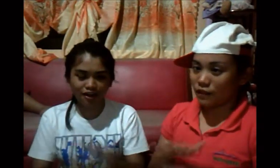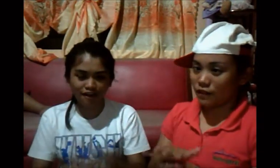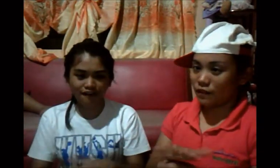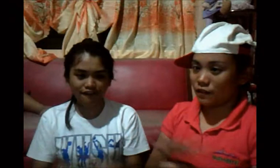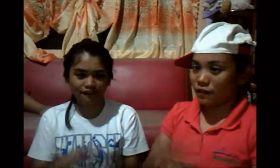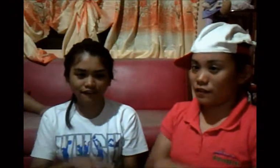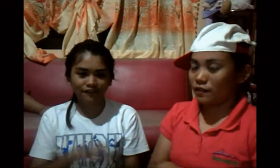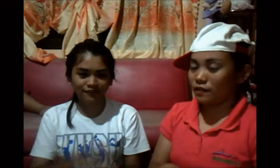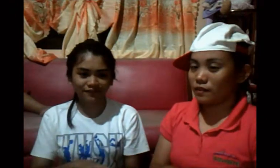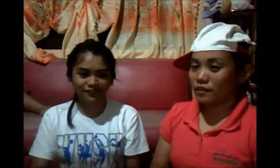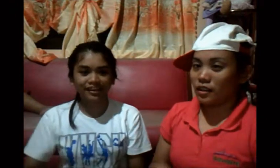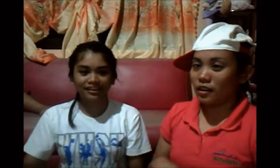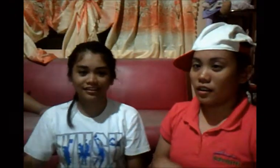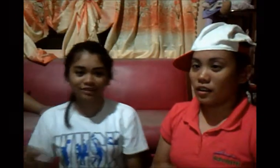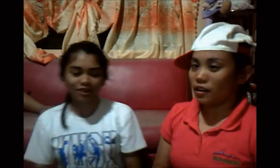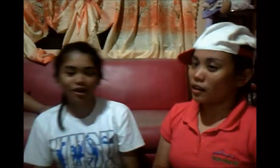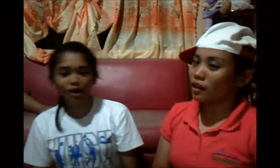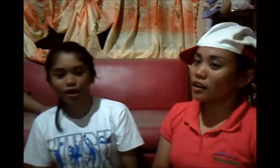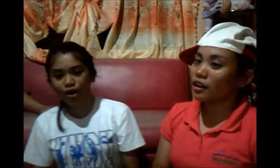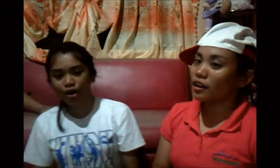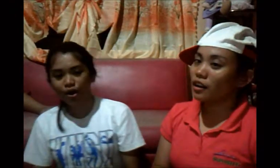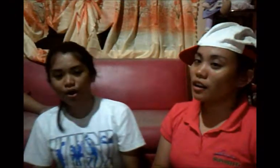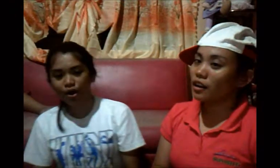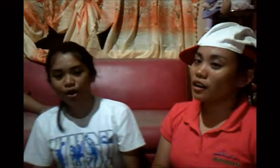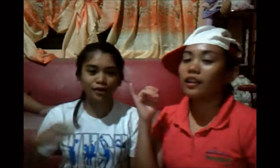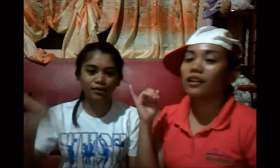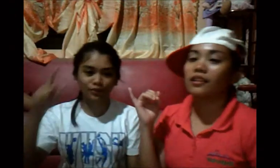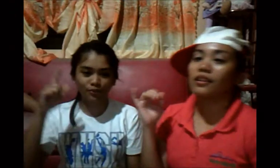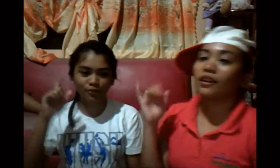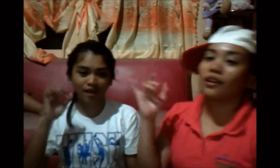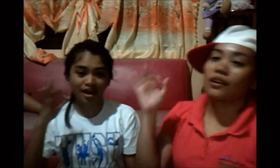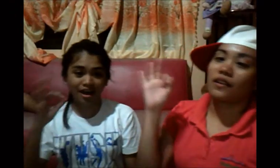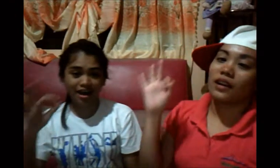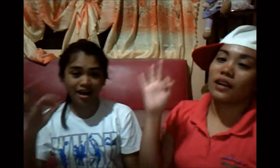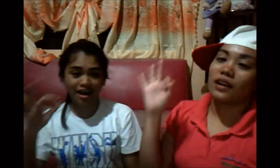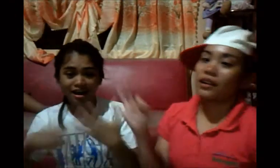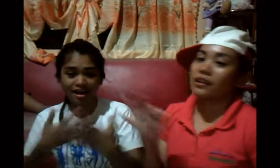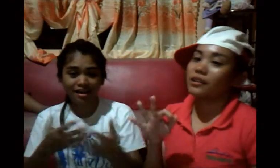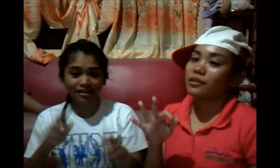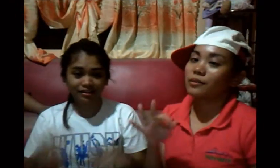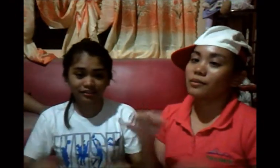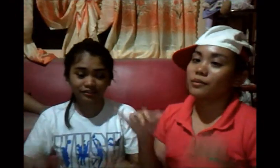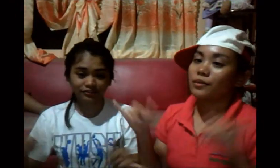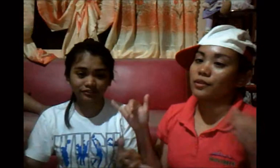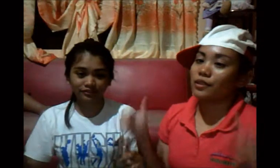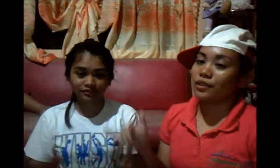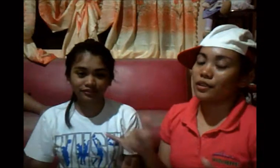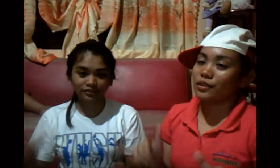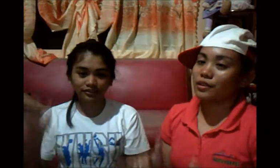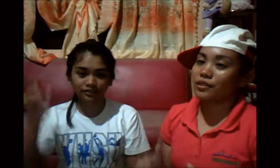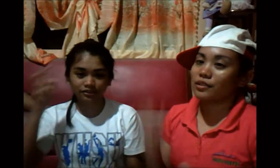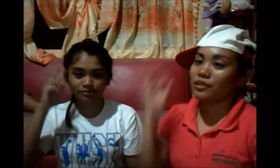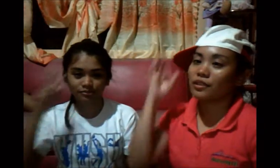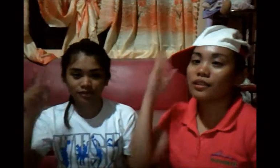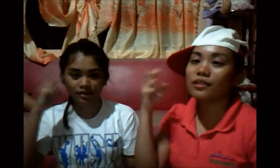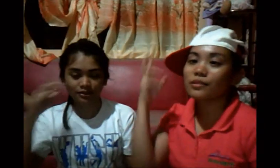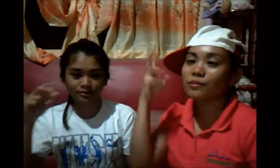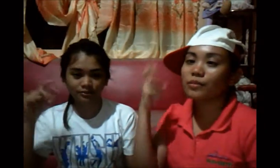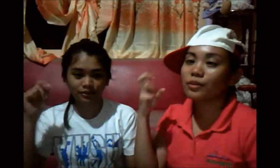All the way is spirit's desperate